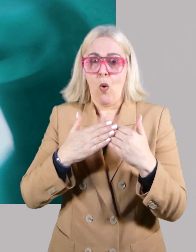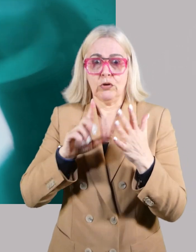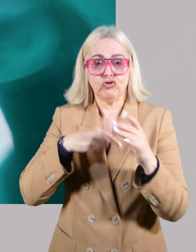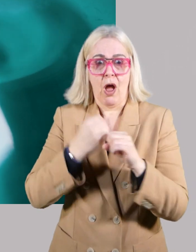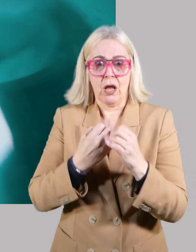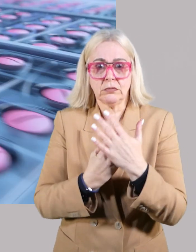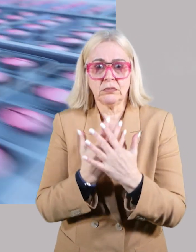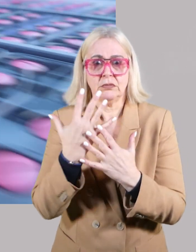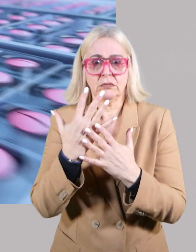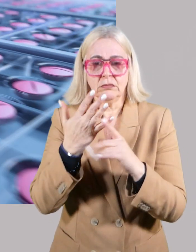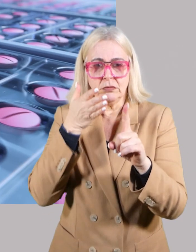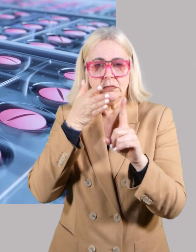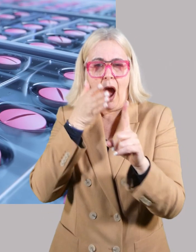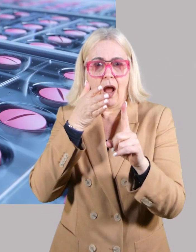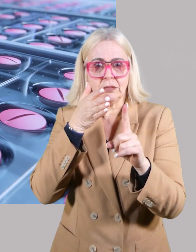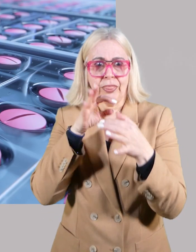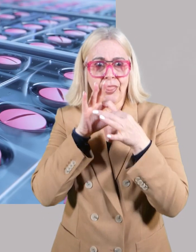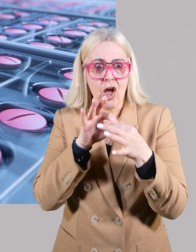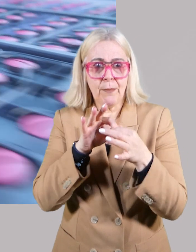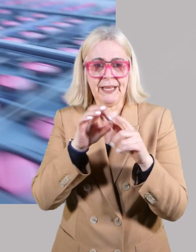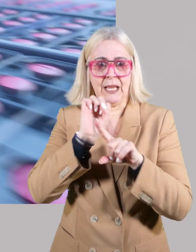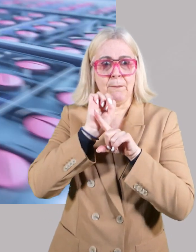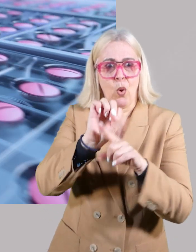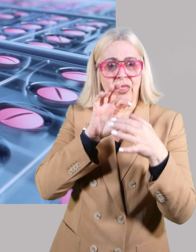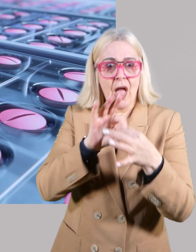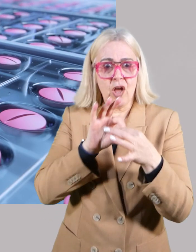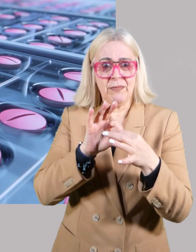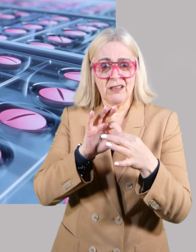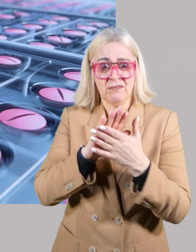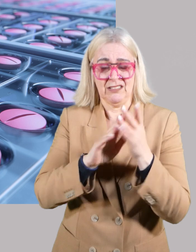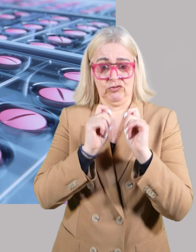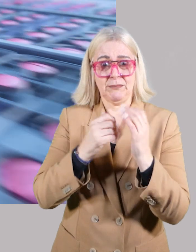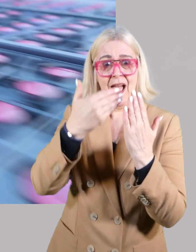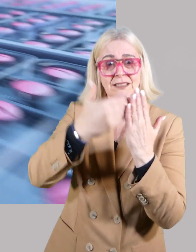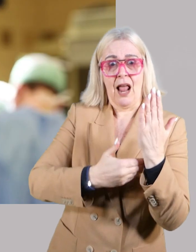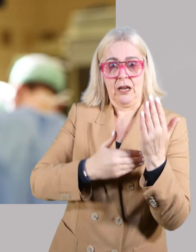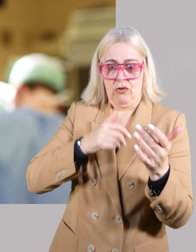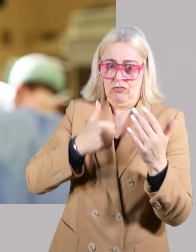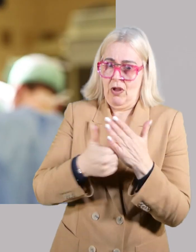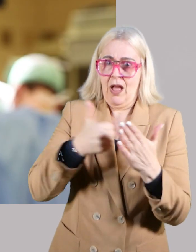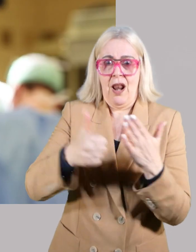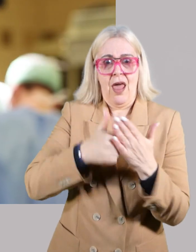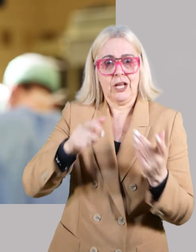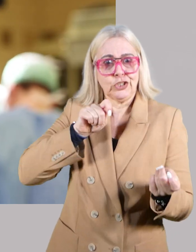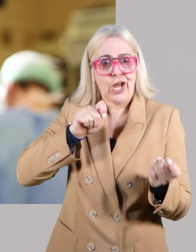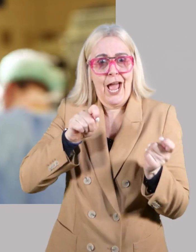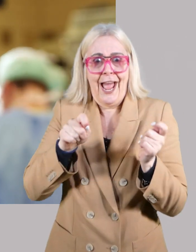ever-increasing number of new drugs being developed, including targeted therapies, immunotherapies and antibody drug conjugates,